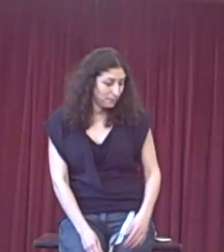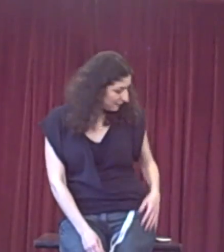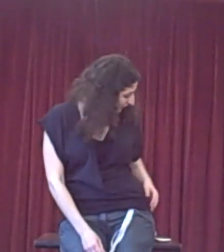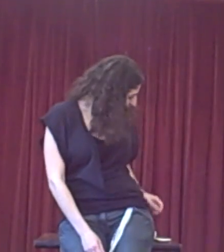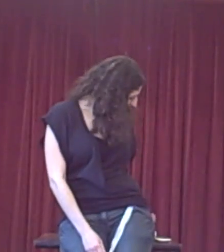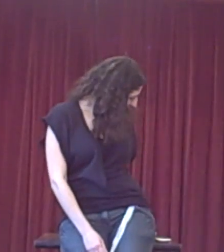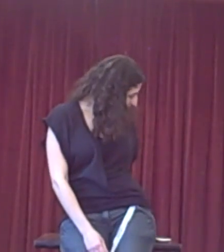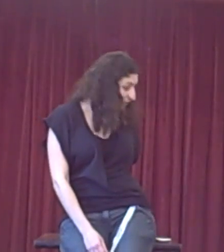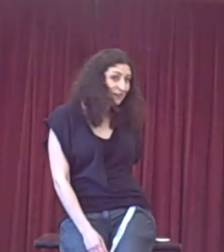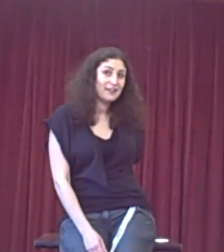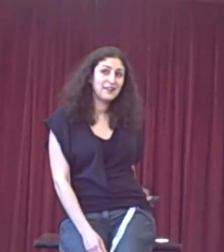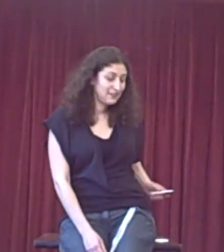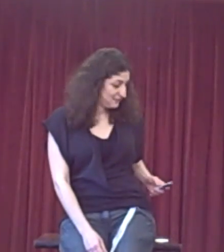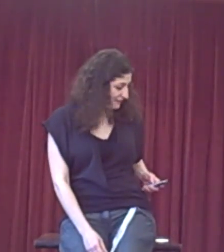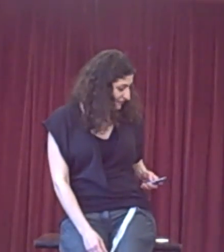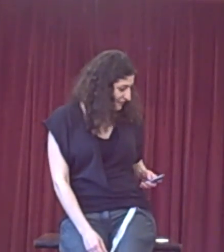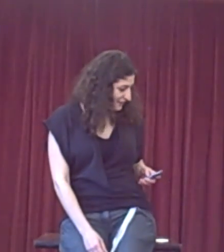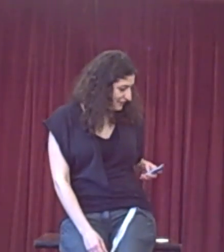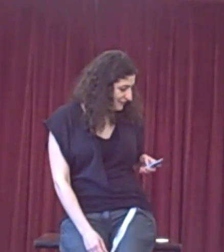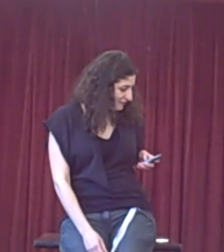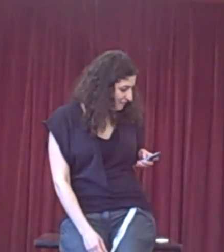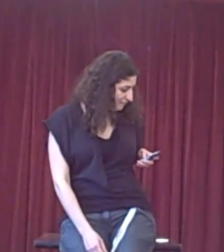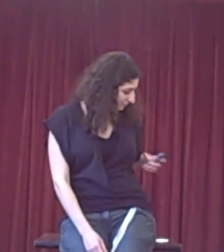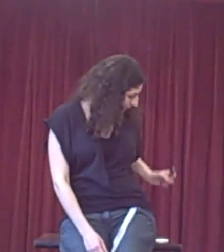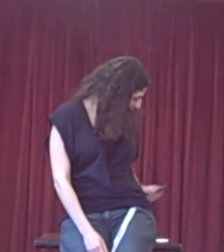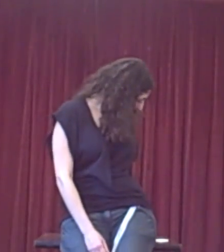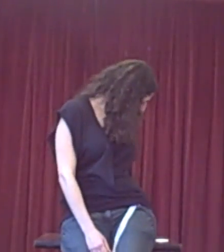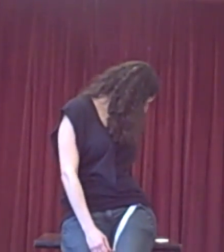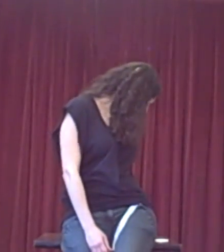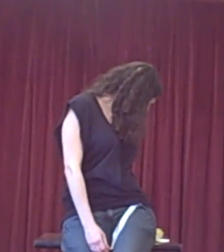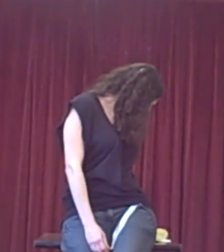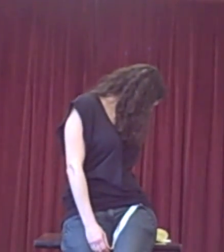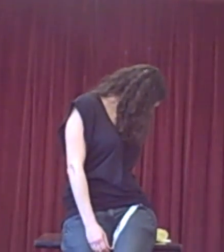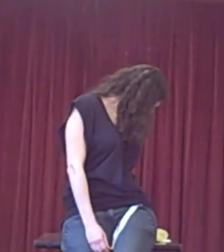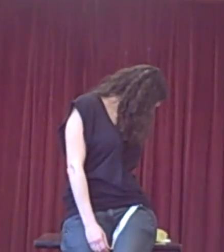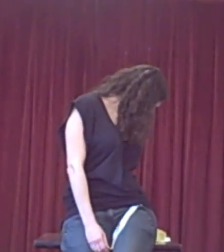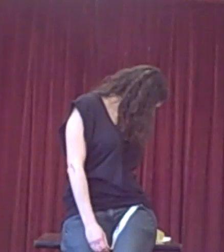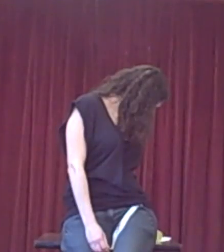to tell other people what they're important. Because we are each very important to judge.